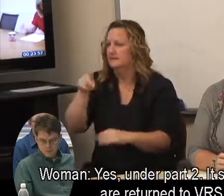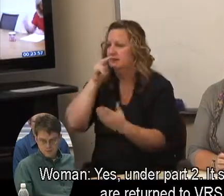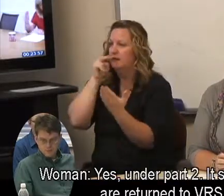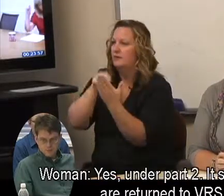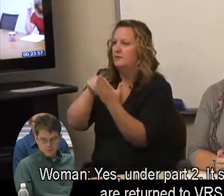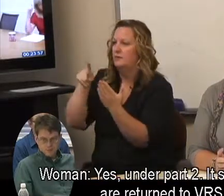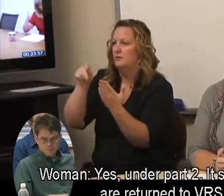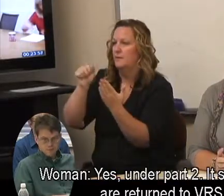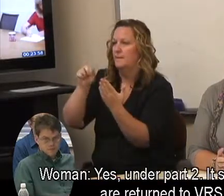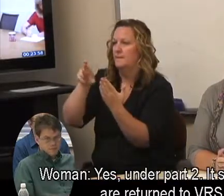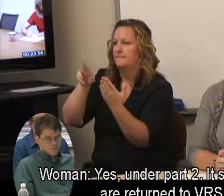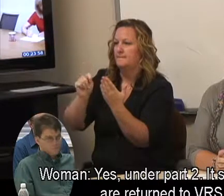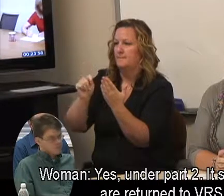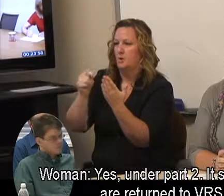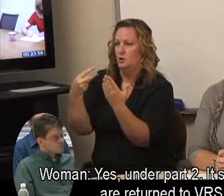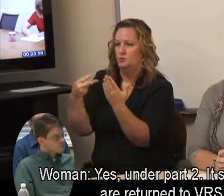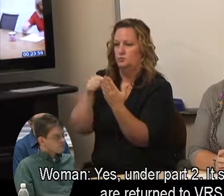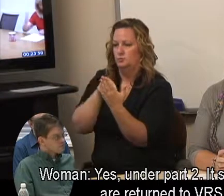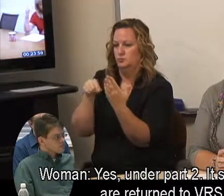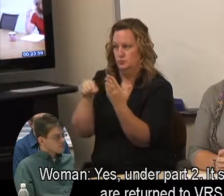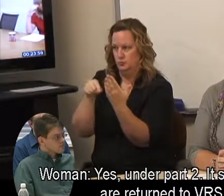results of referral to DRS.